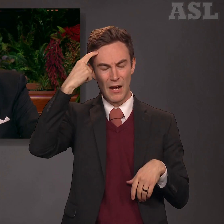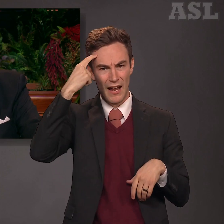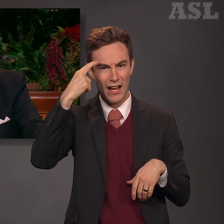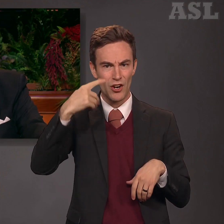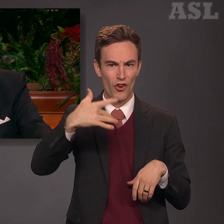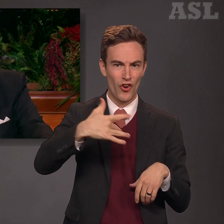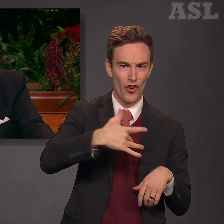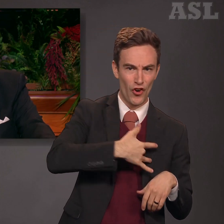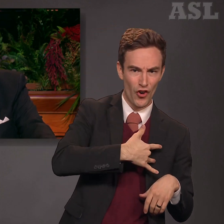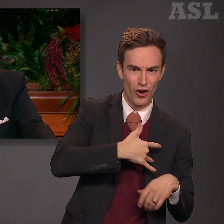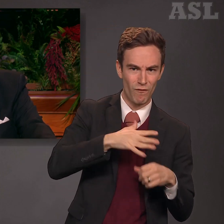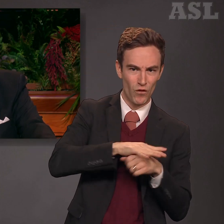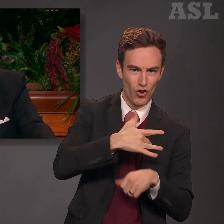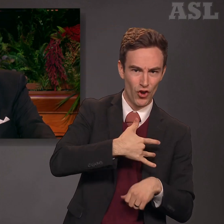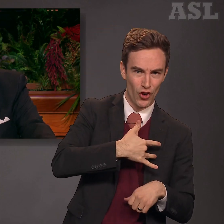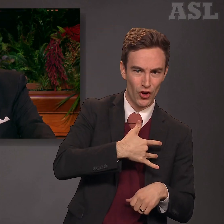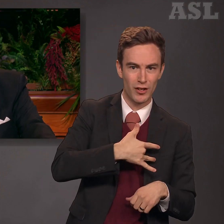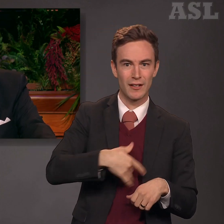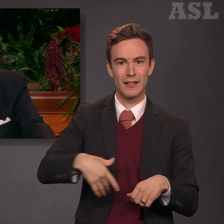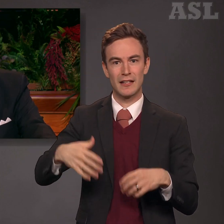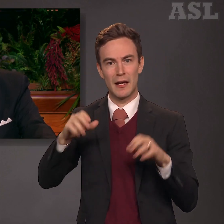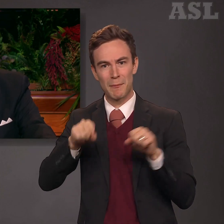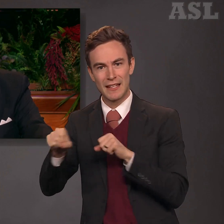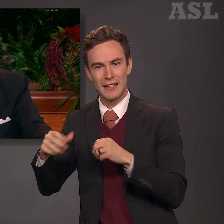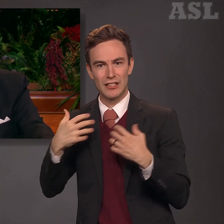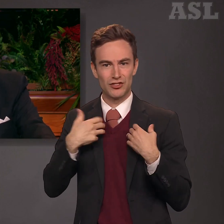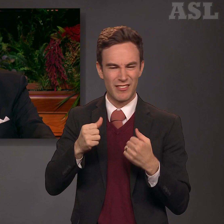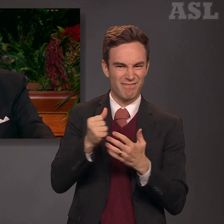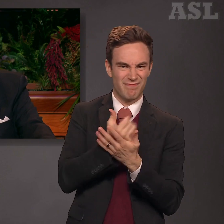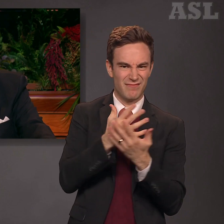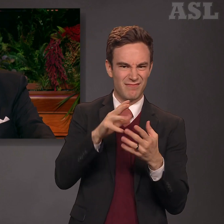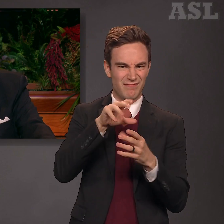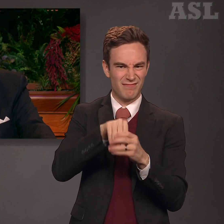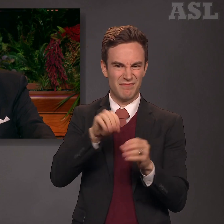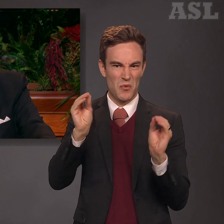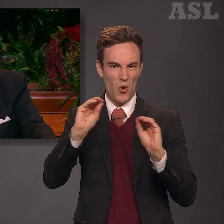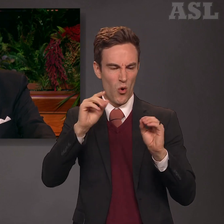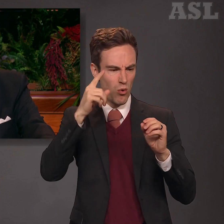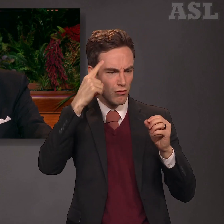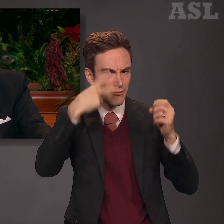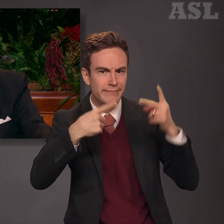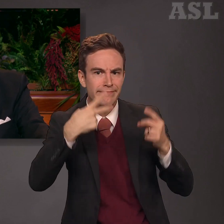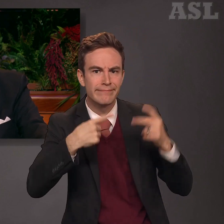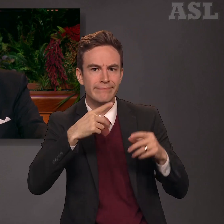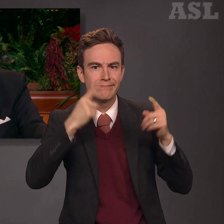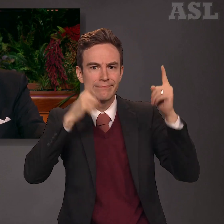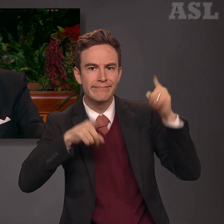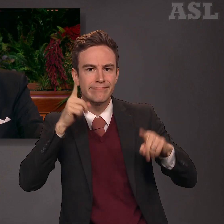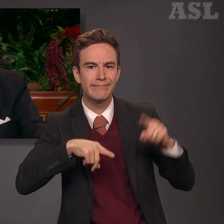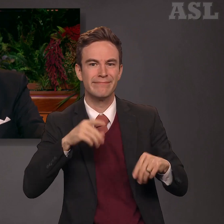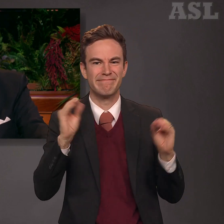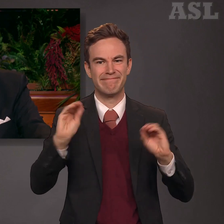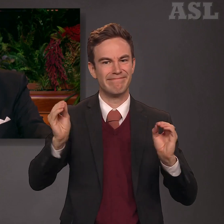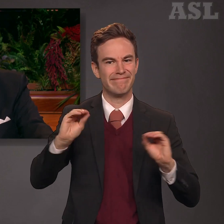Wholeheartedly, without reservation or compromise, with all of His heart, might,